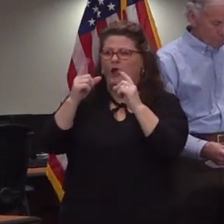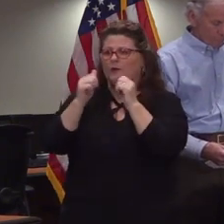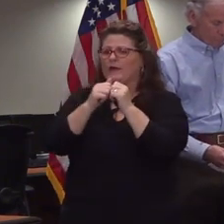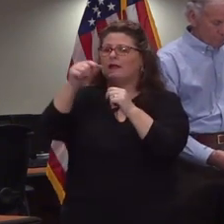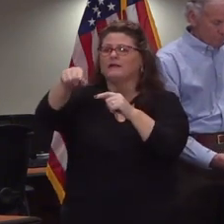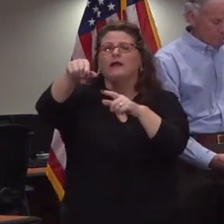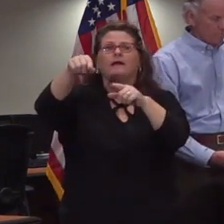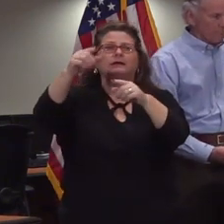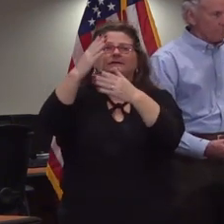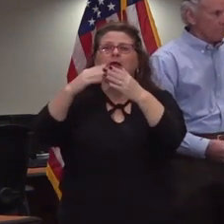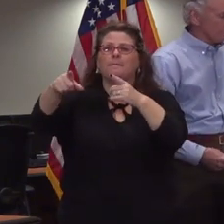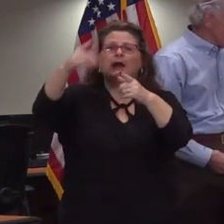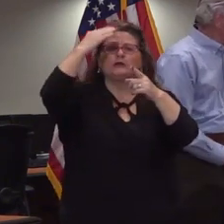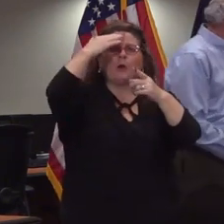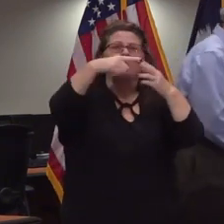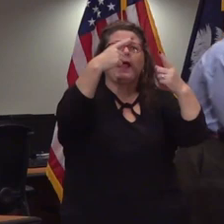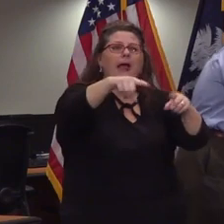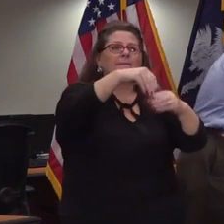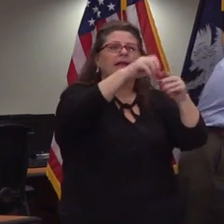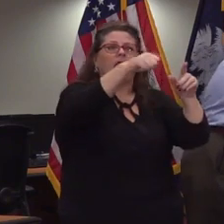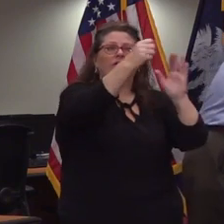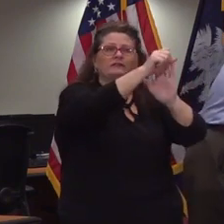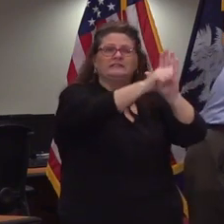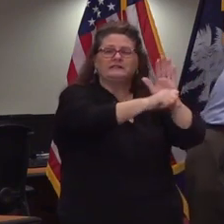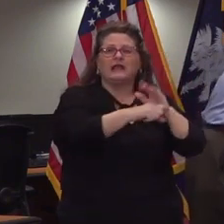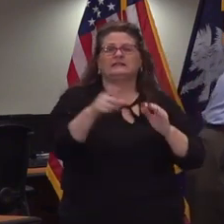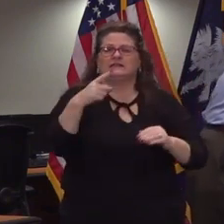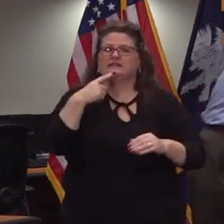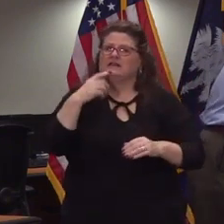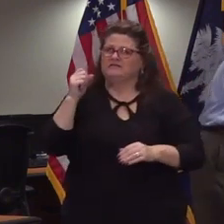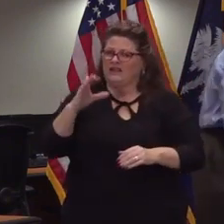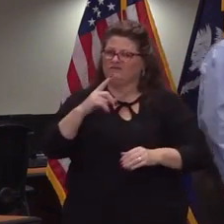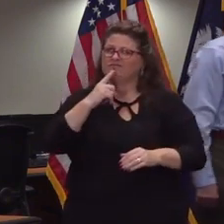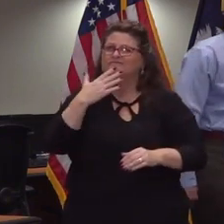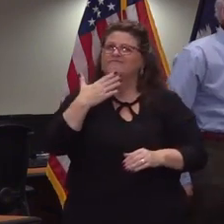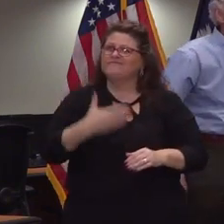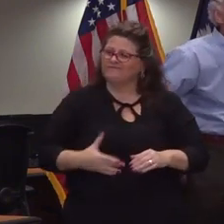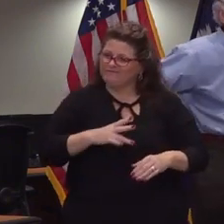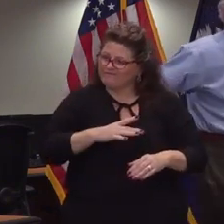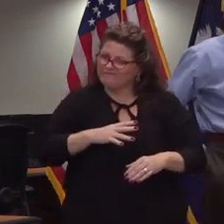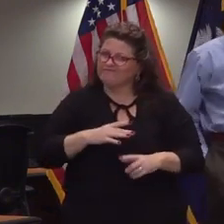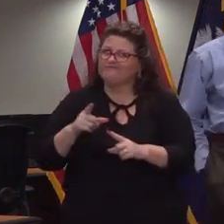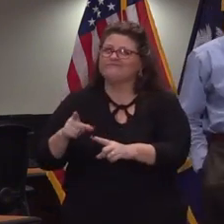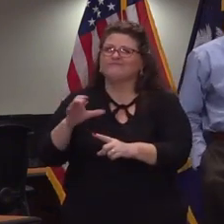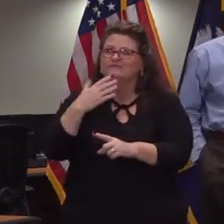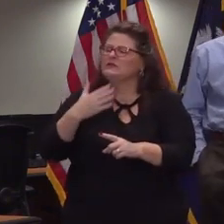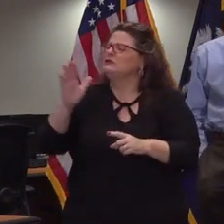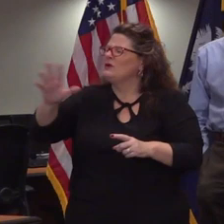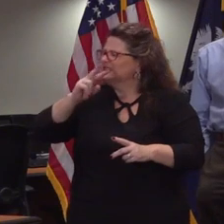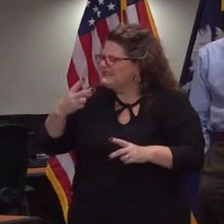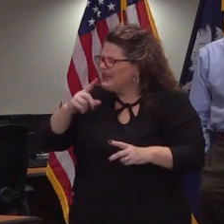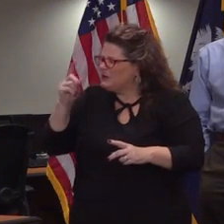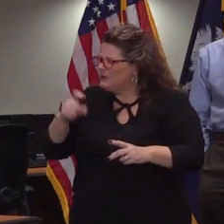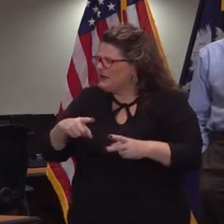other states and they really complimented south carolina how well prepared and how quickly we put this in to order and your second part your